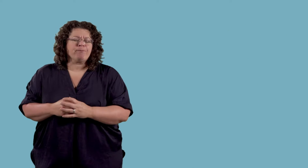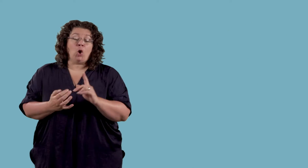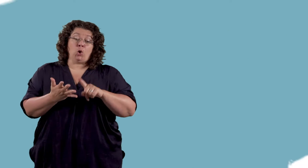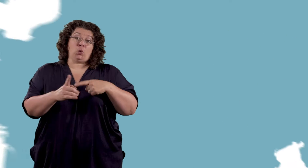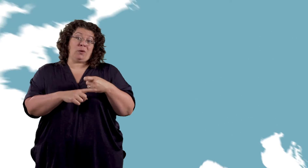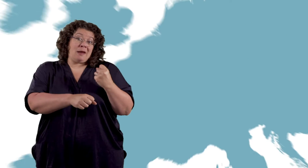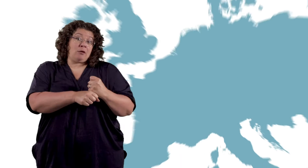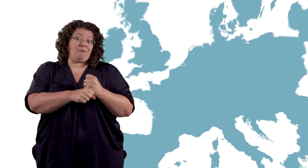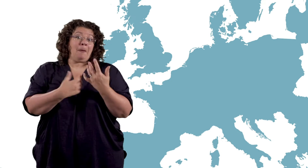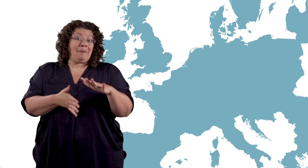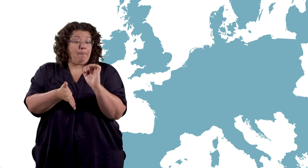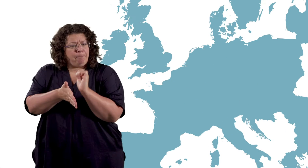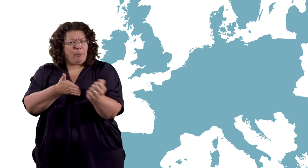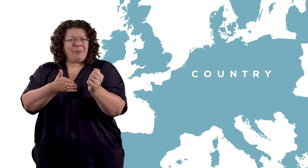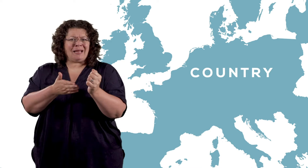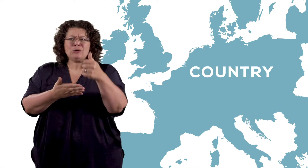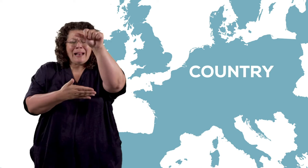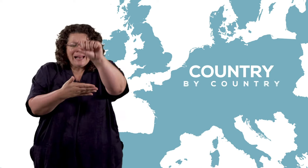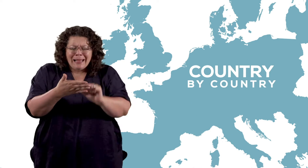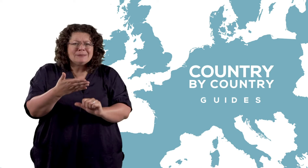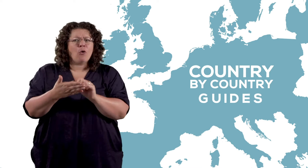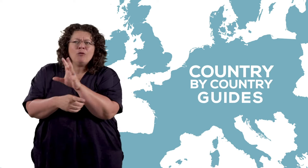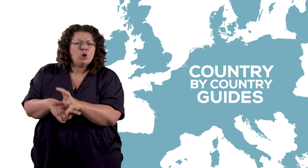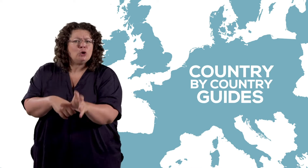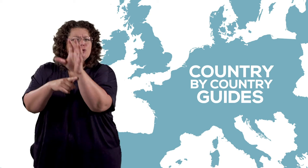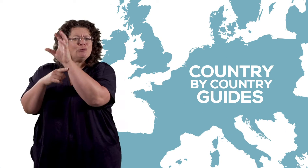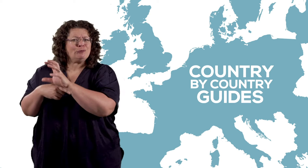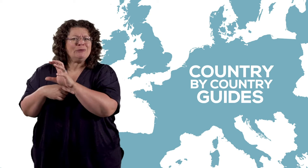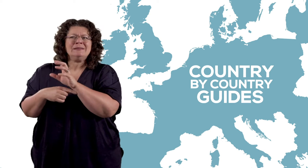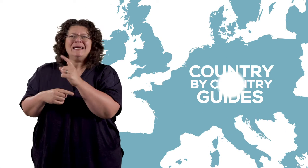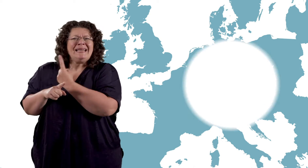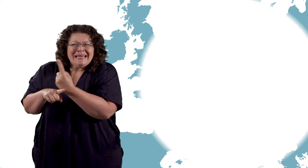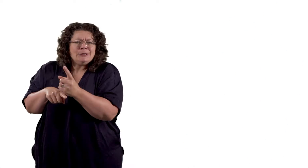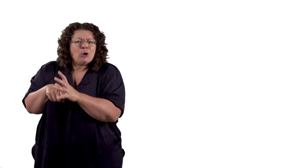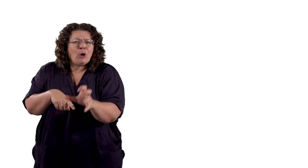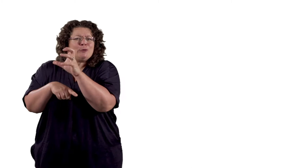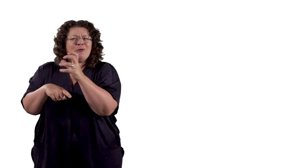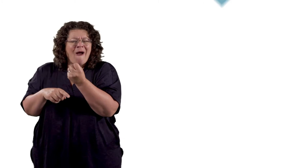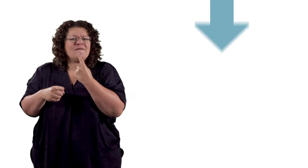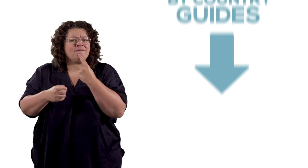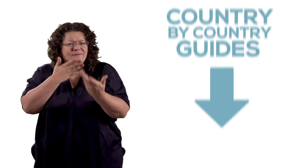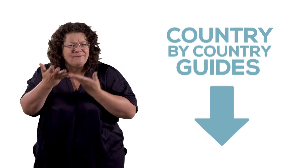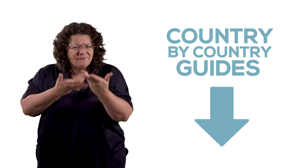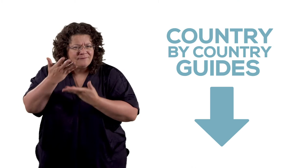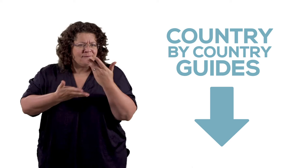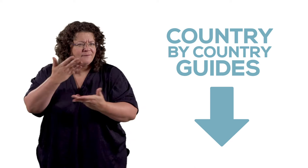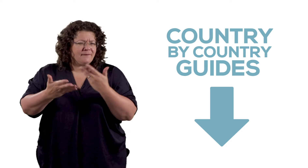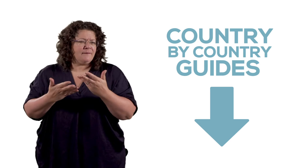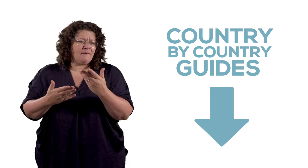The UK government has published a list of country by country guides. You can get more information about the country you're living in